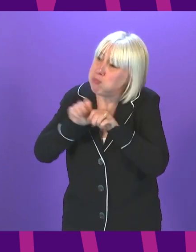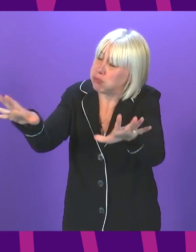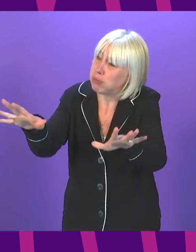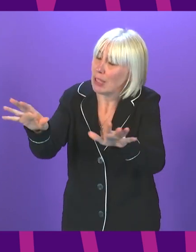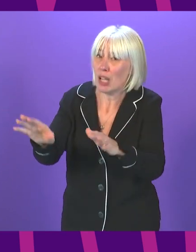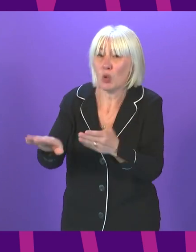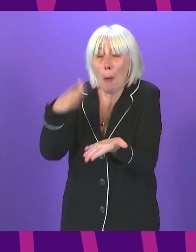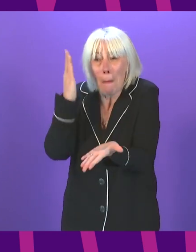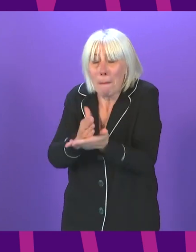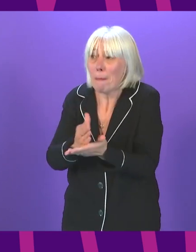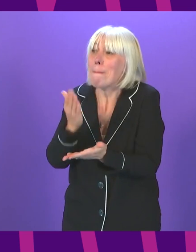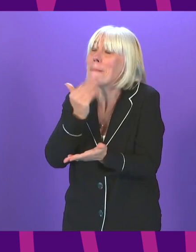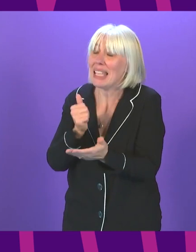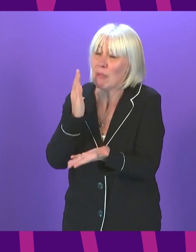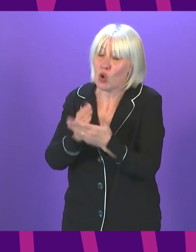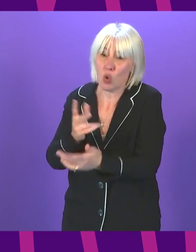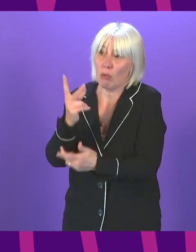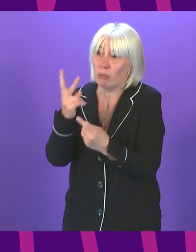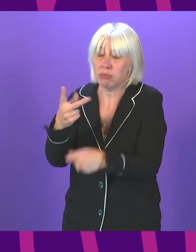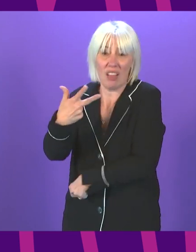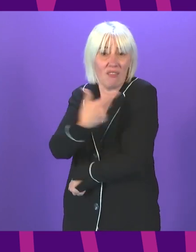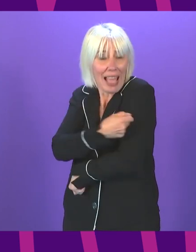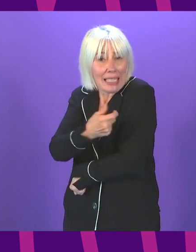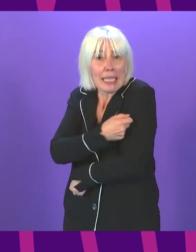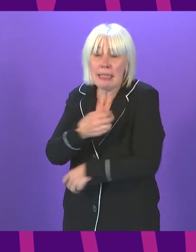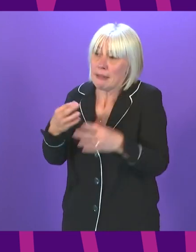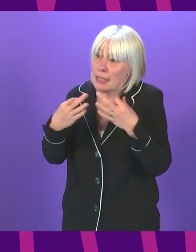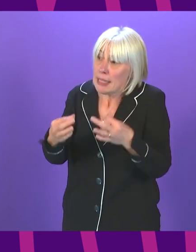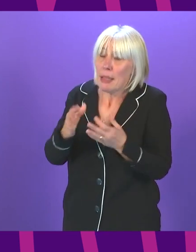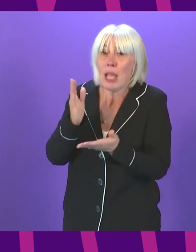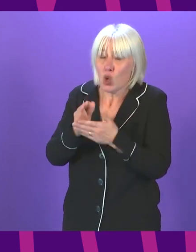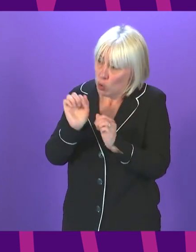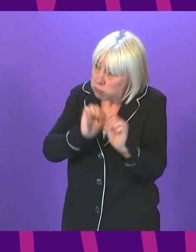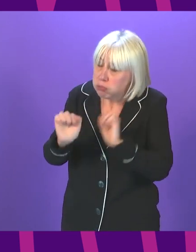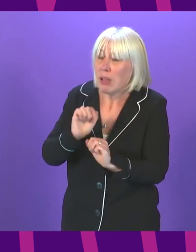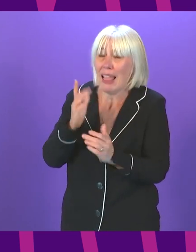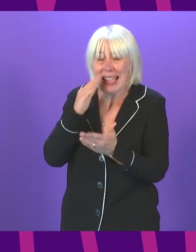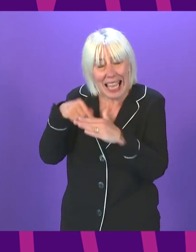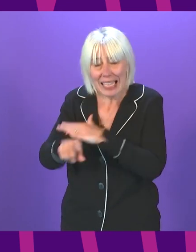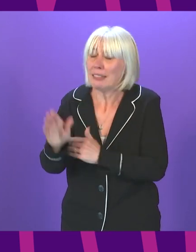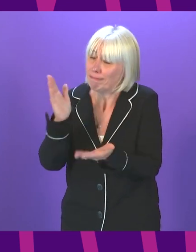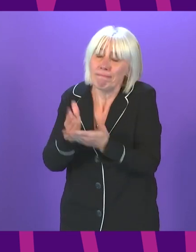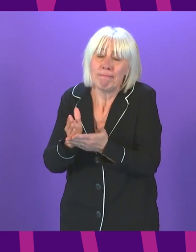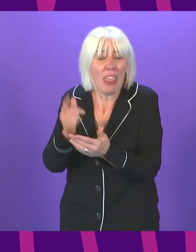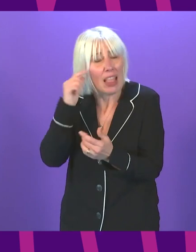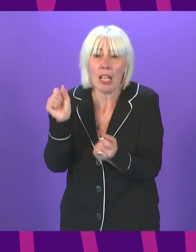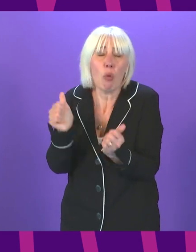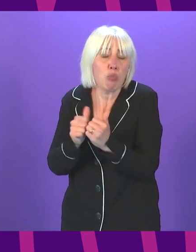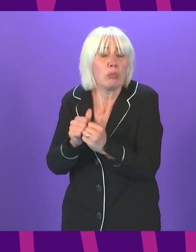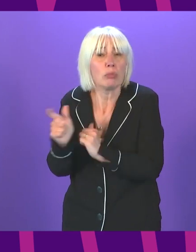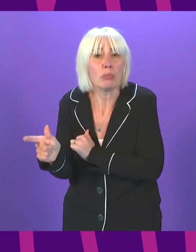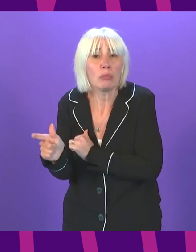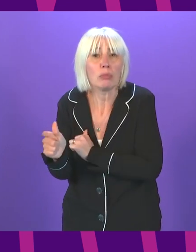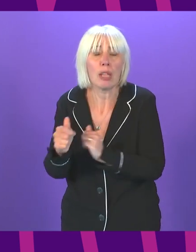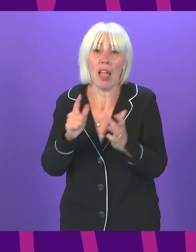make sure they are fully vaccinated, to protect themselves and others, I think would be an appropriate thing to do. IT systems that are supporting our